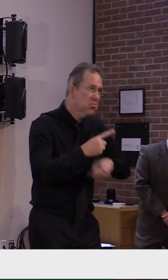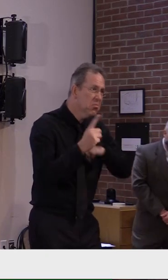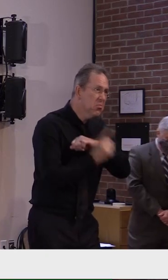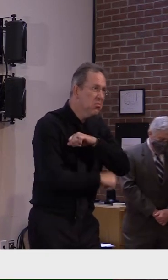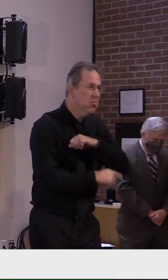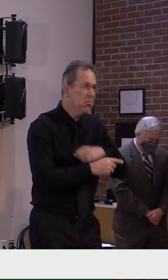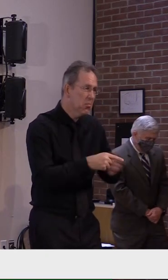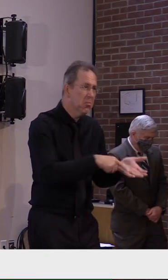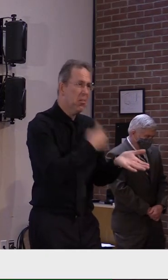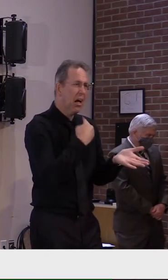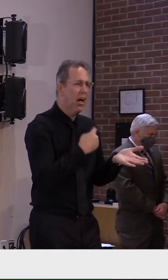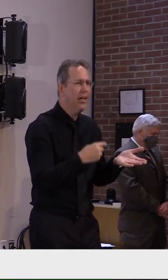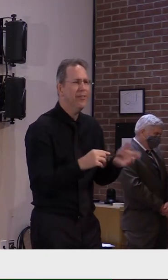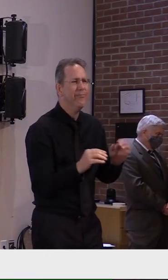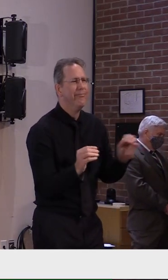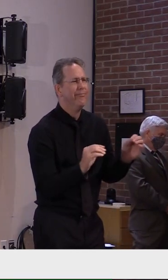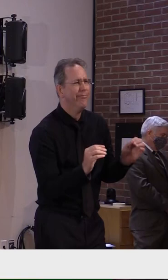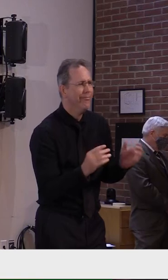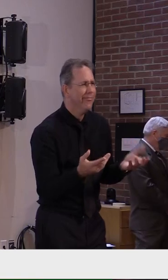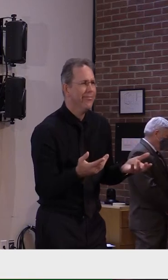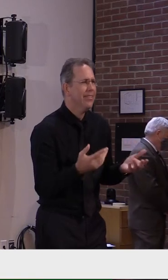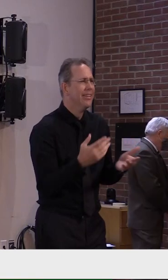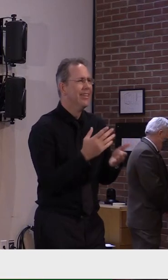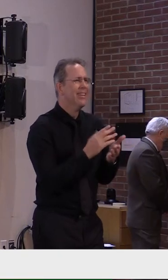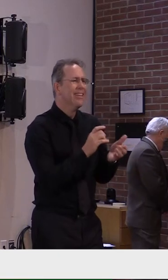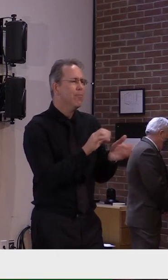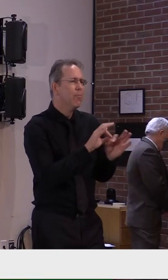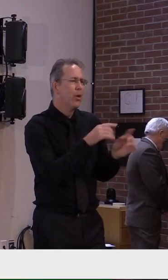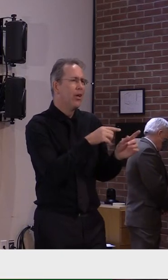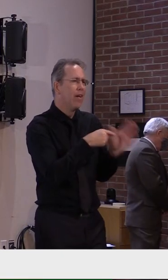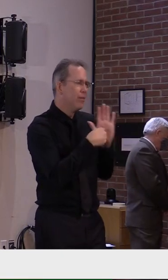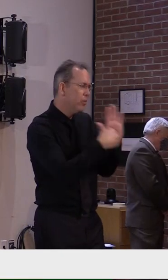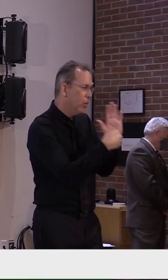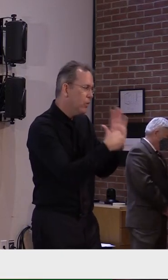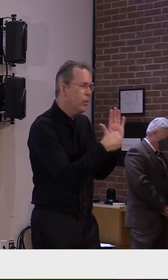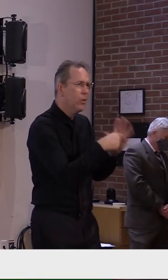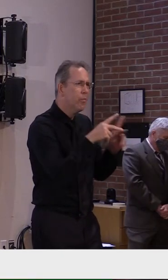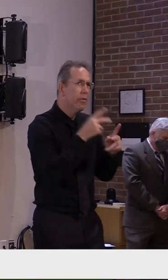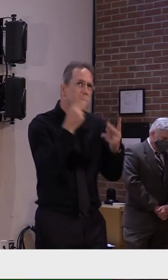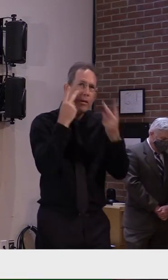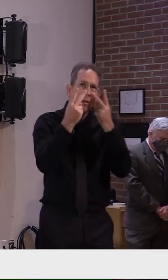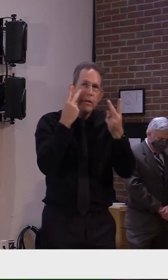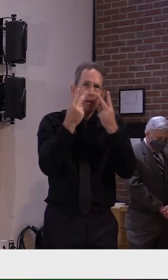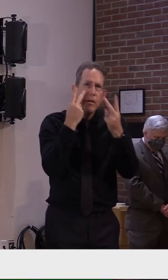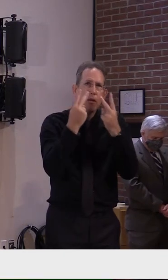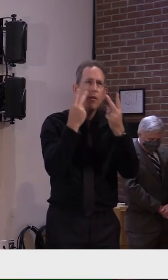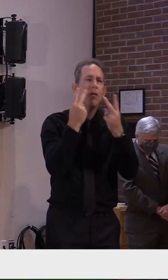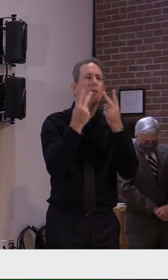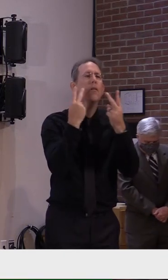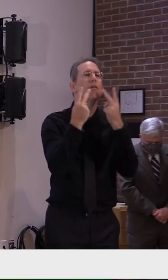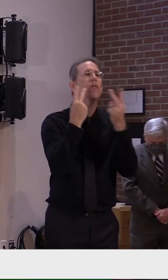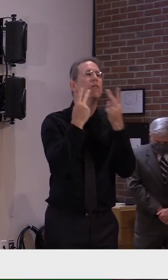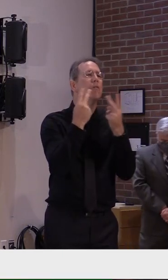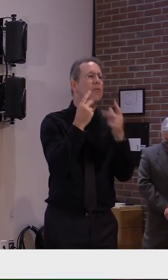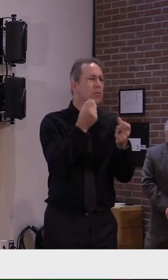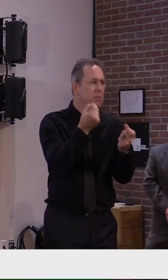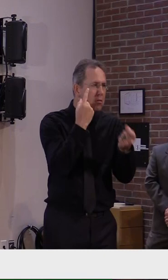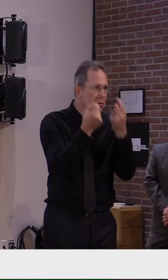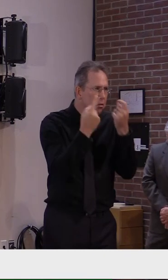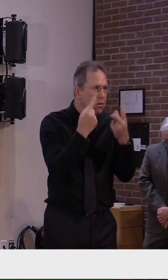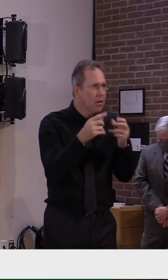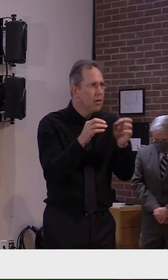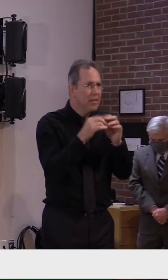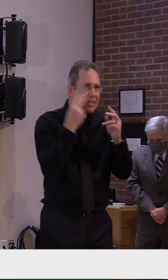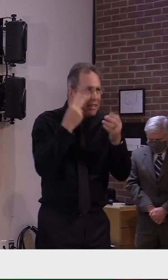that, uh, I think people just have to realize what they're, what we're seeing throughout the country. I mean, the incredible spike that we're seeing all